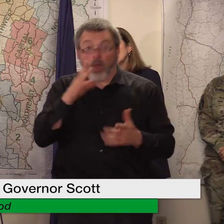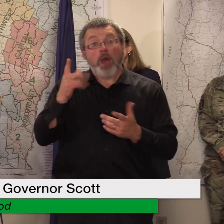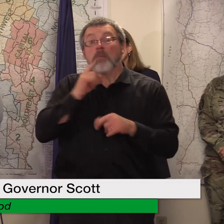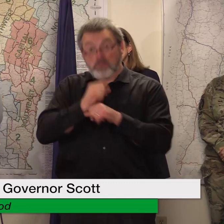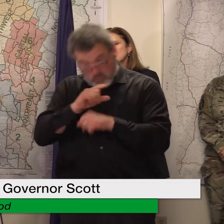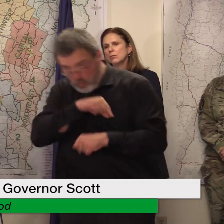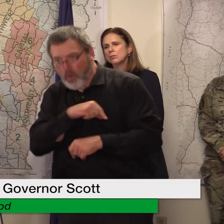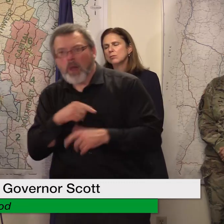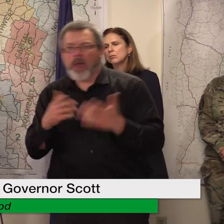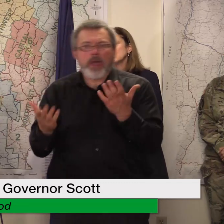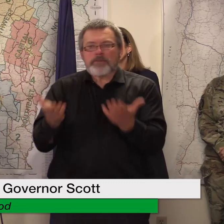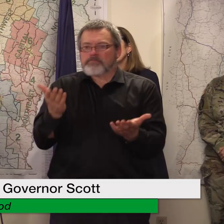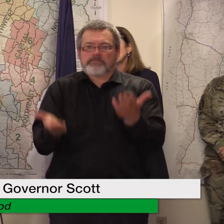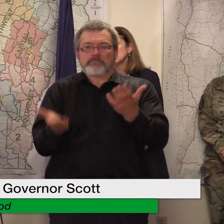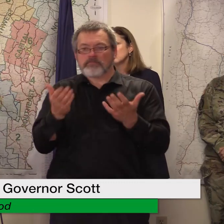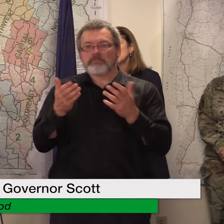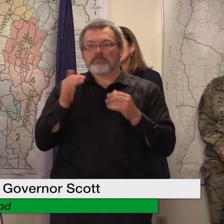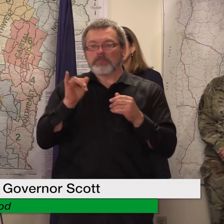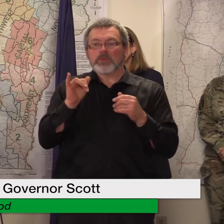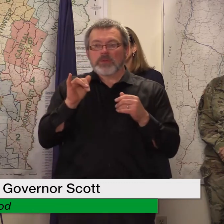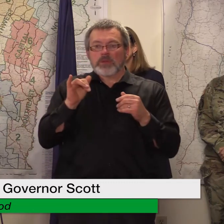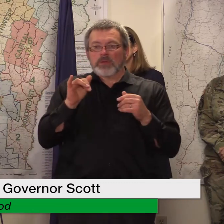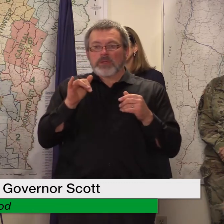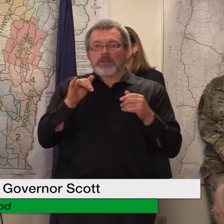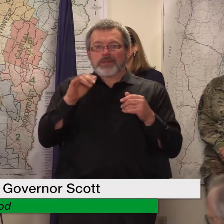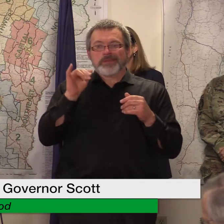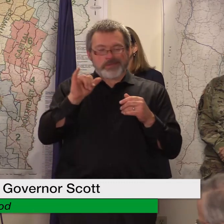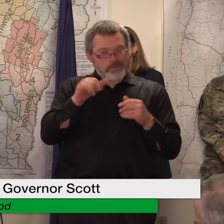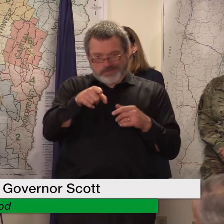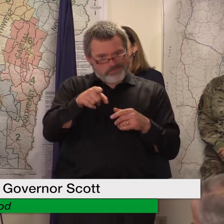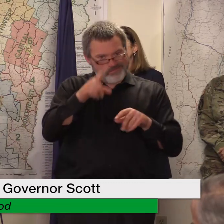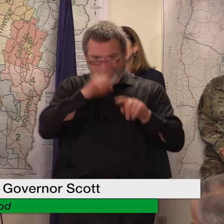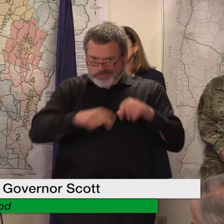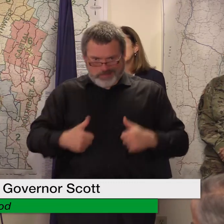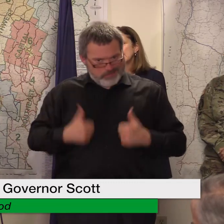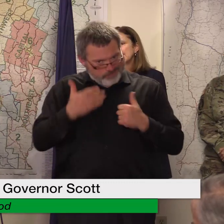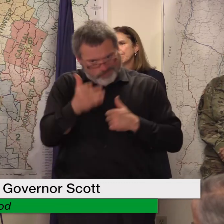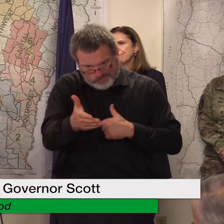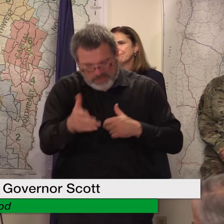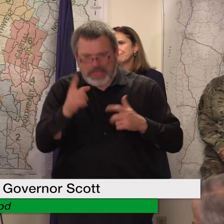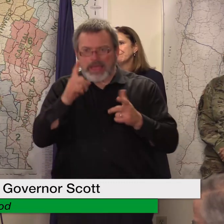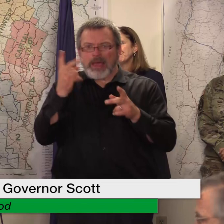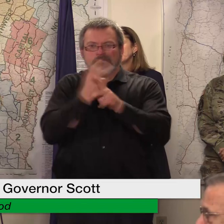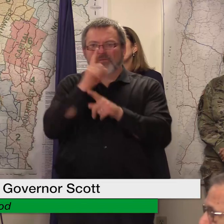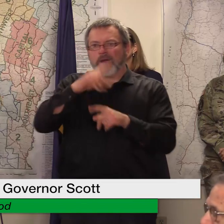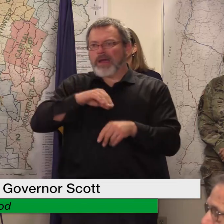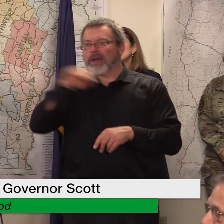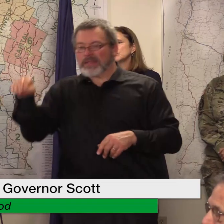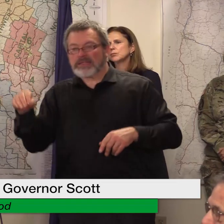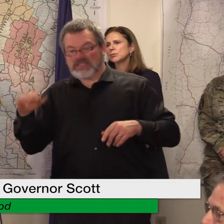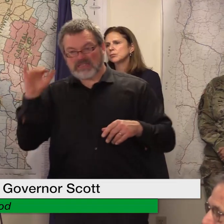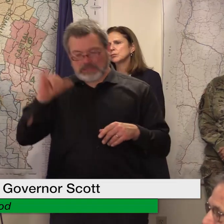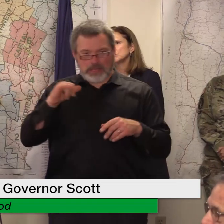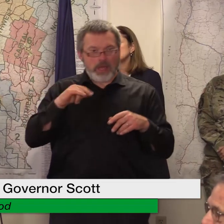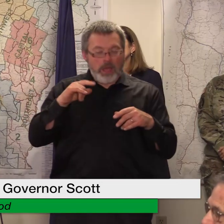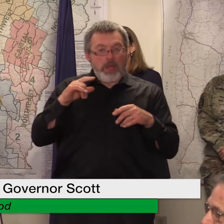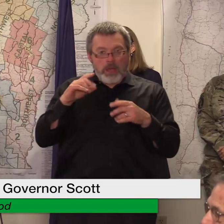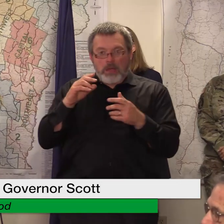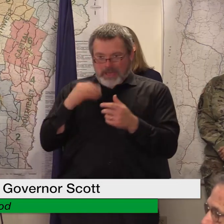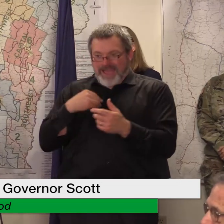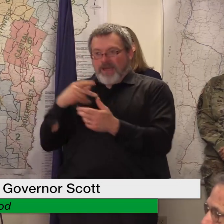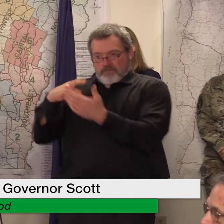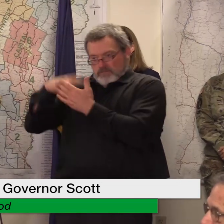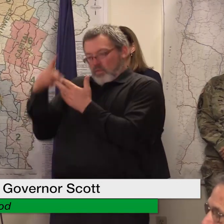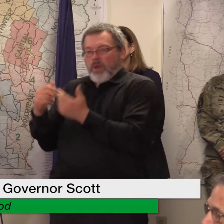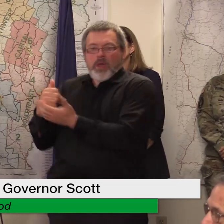you have to leave your residence you may be additional may be able to get additional funding any idea how many people might be denied